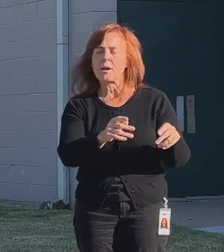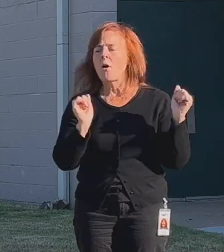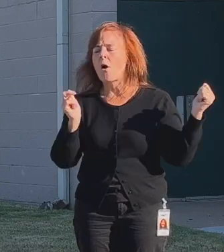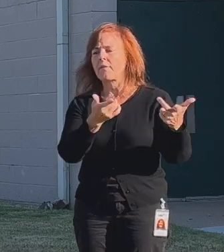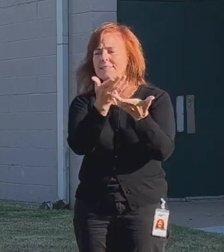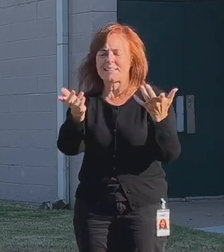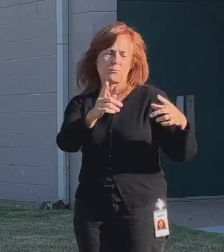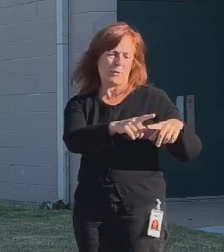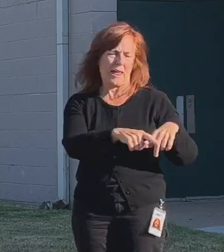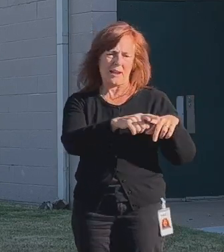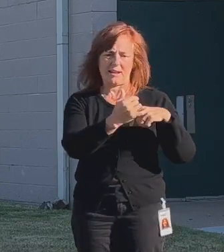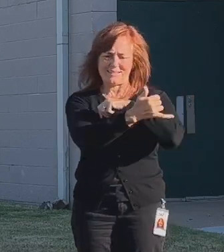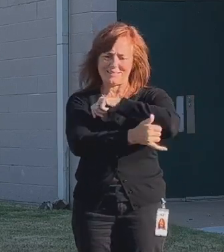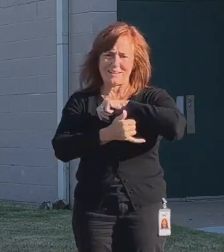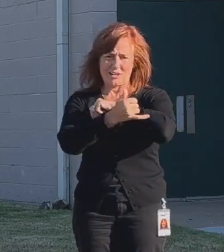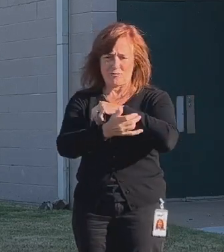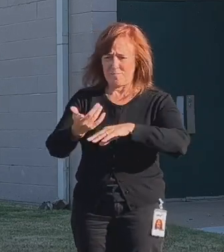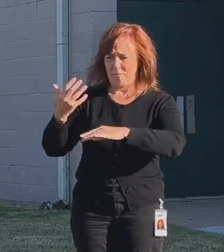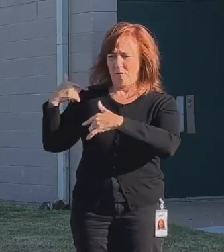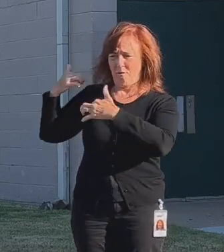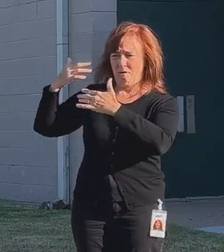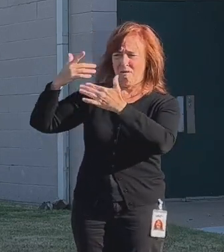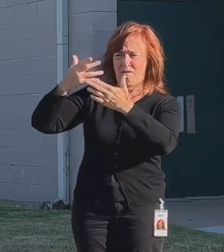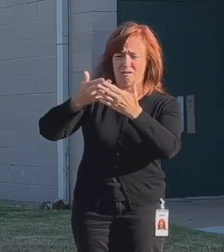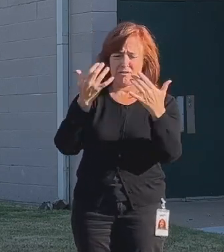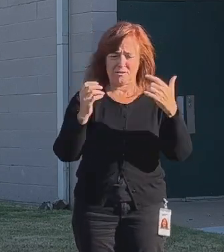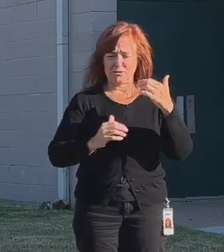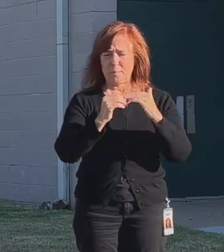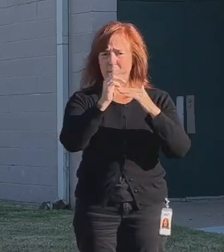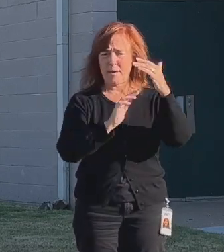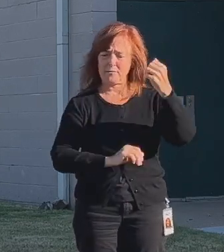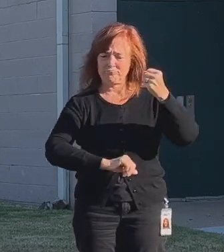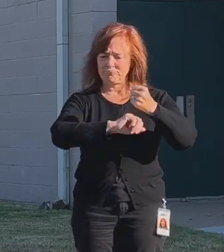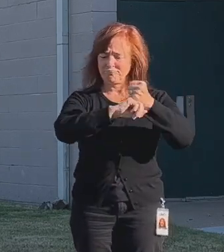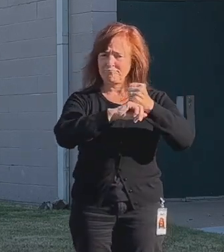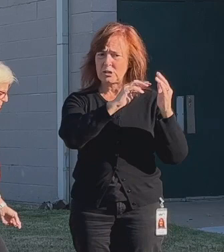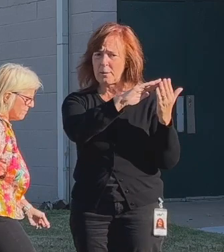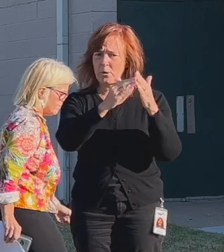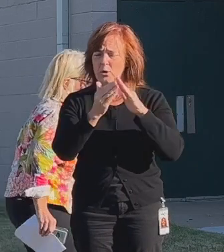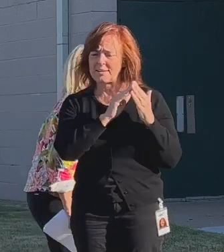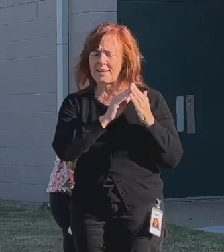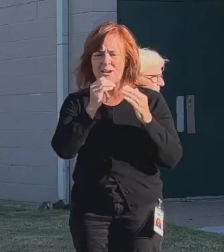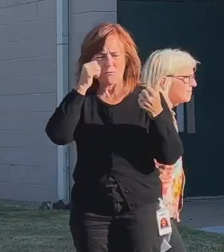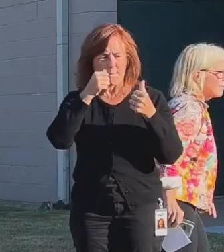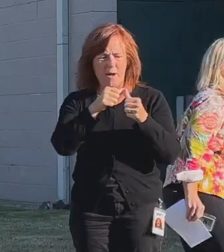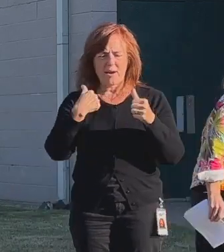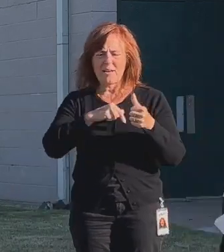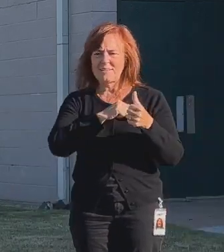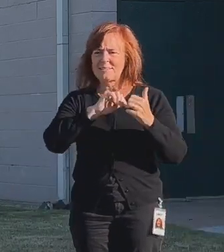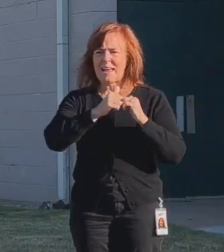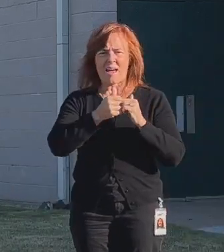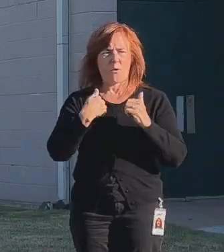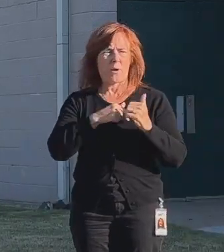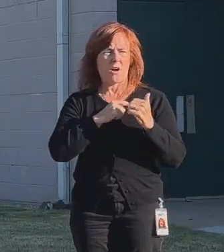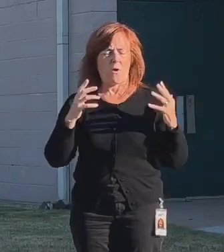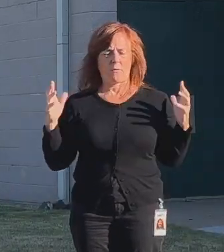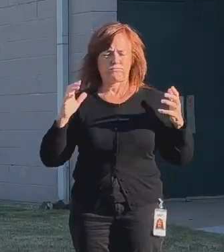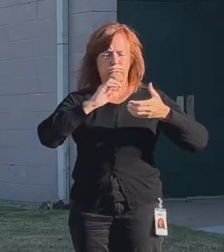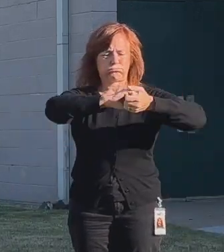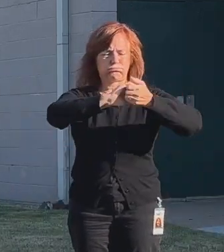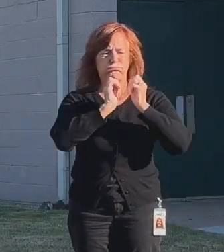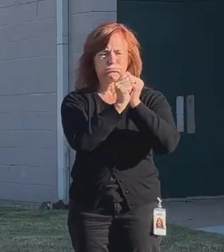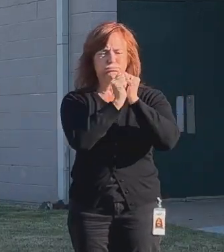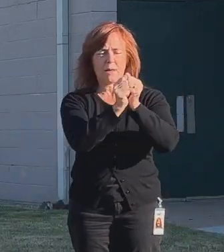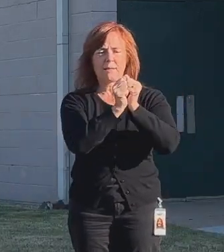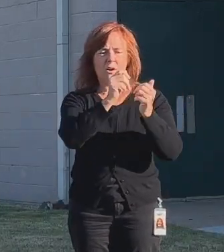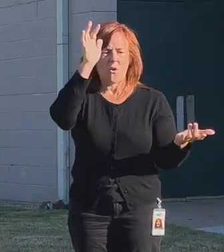we relied on as a country in the past to build community and to remind us of our shared humanity are waning. And so we can